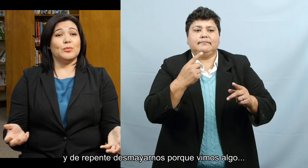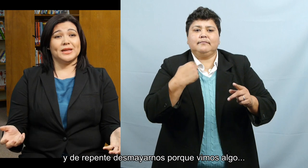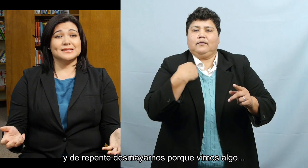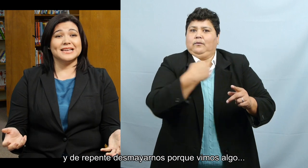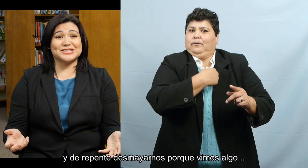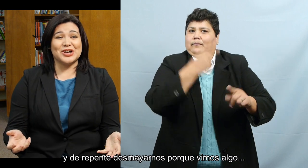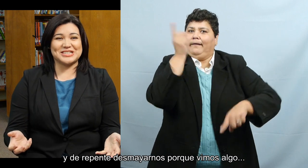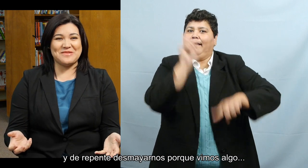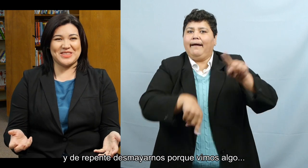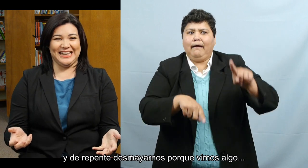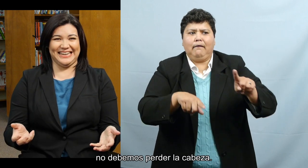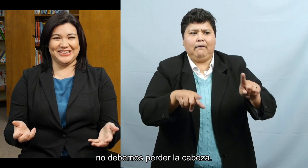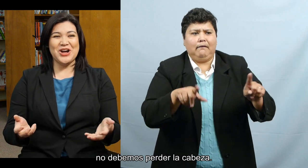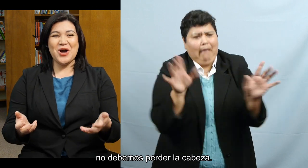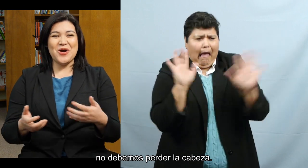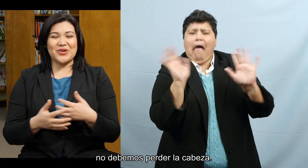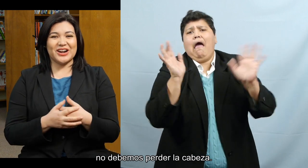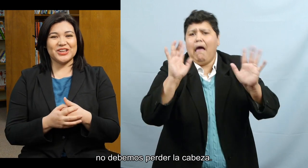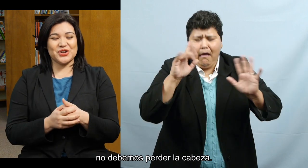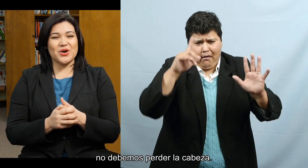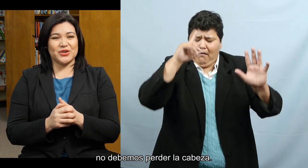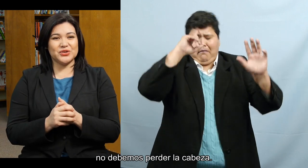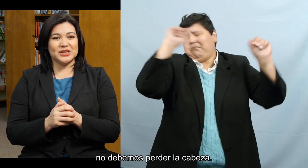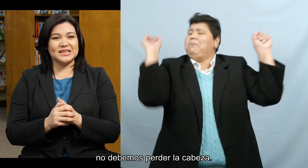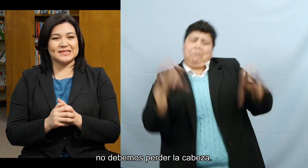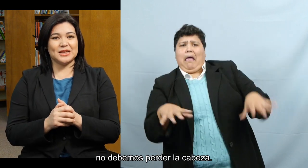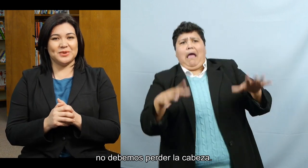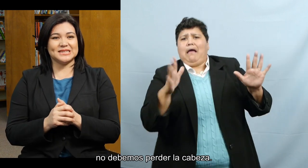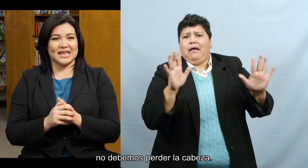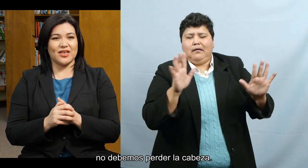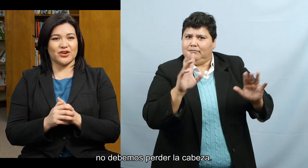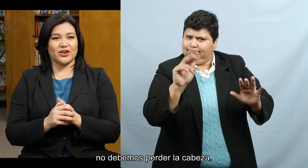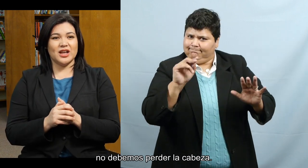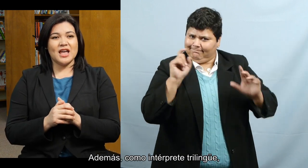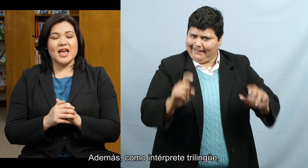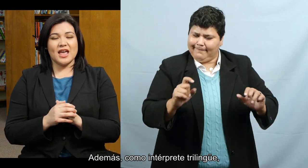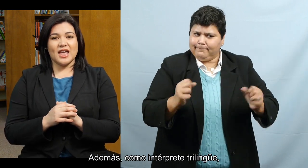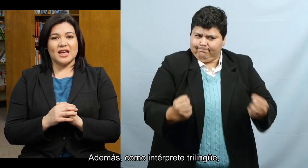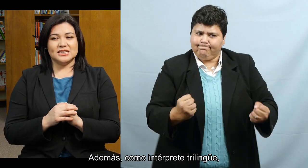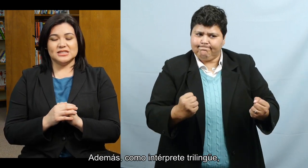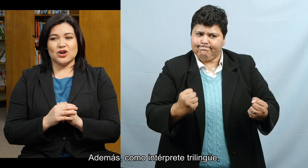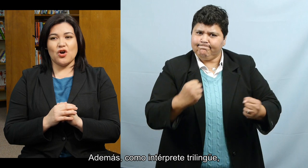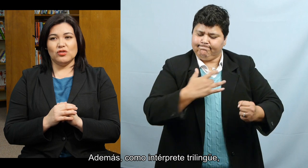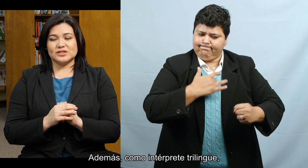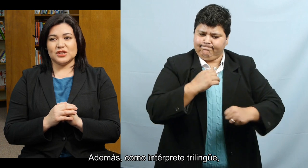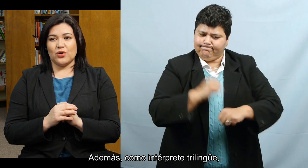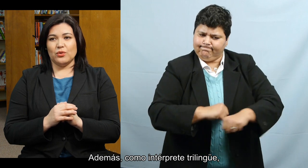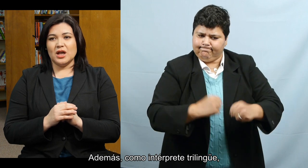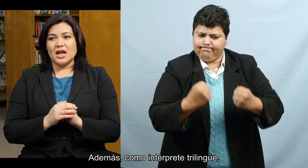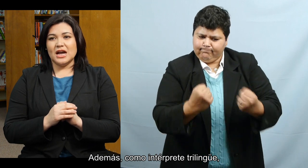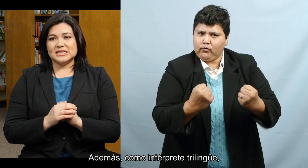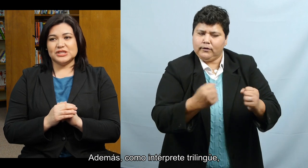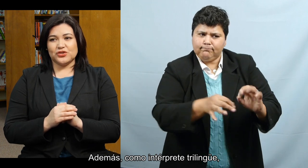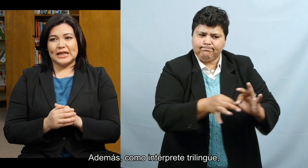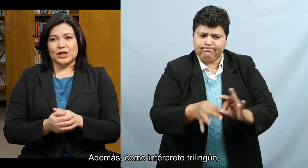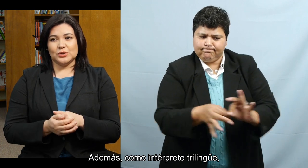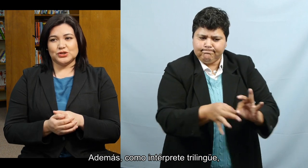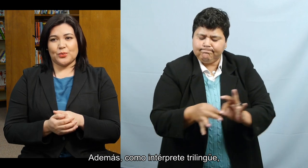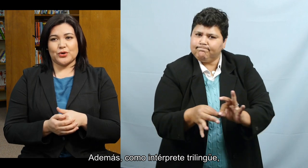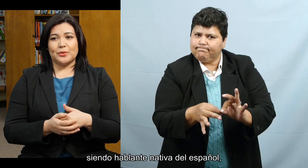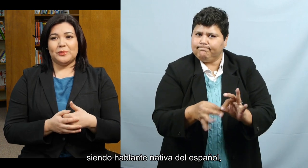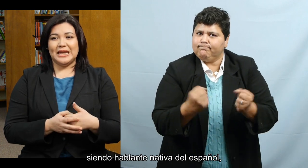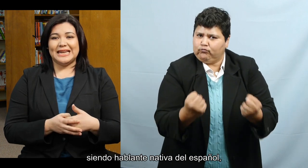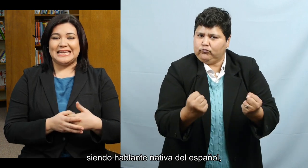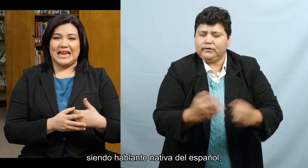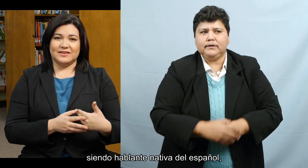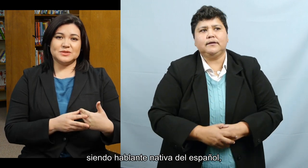pass out because I saw something. Or, you know, you need to keep it together. And also, as a trilingual